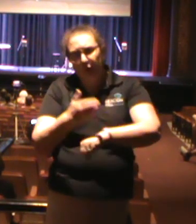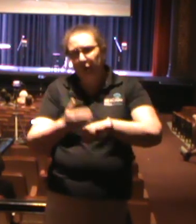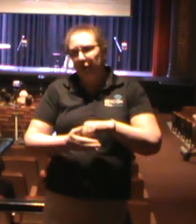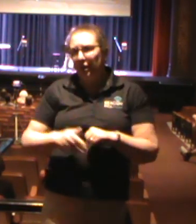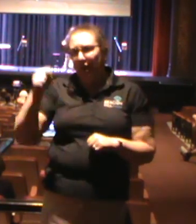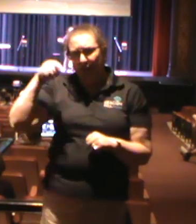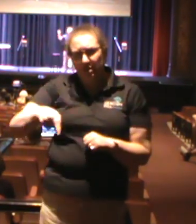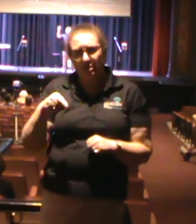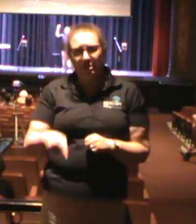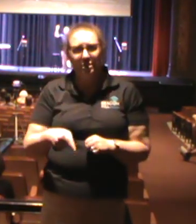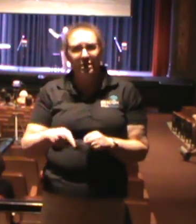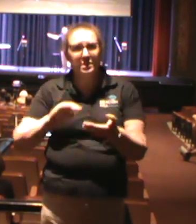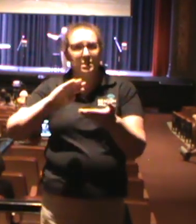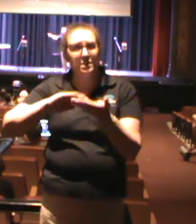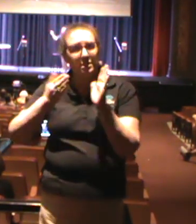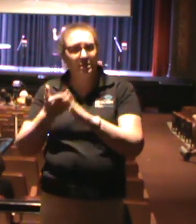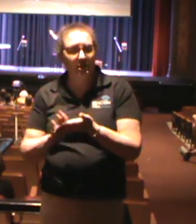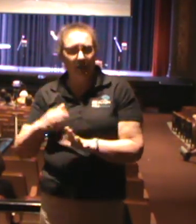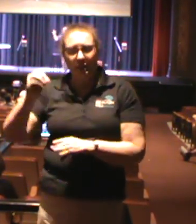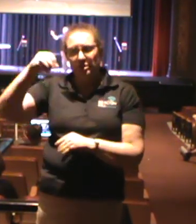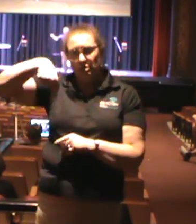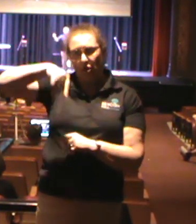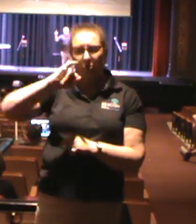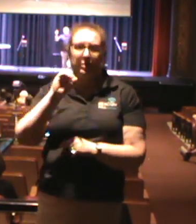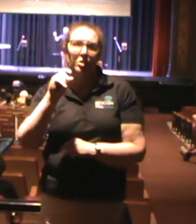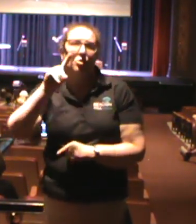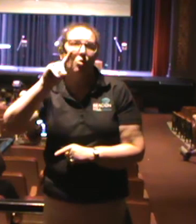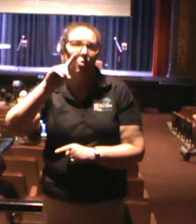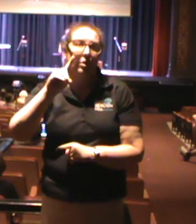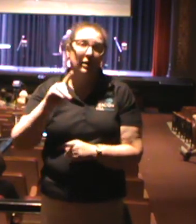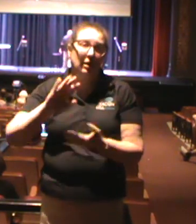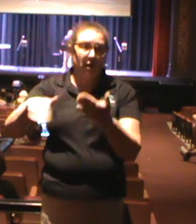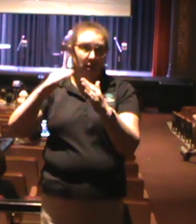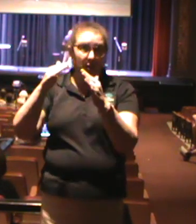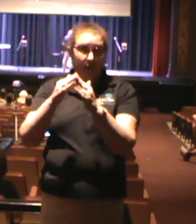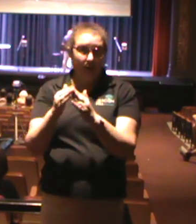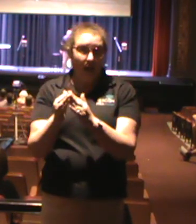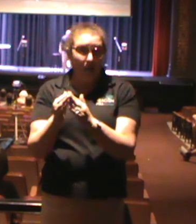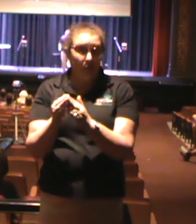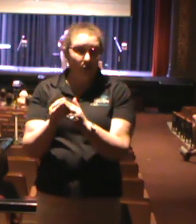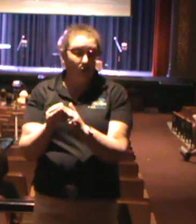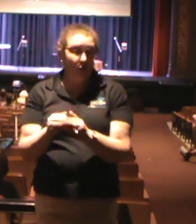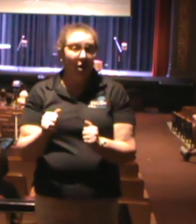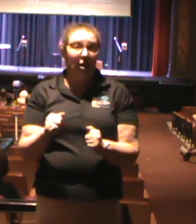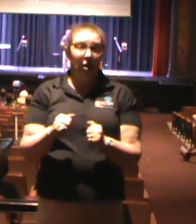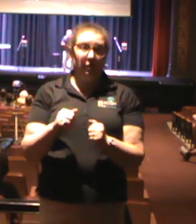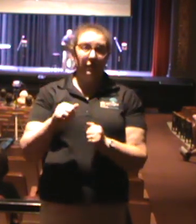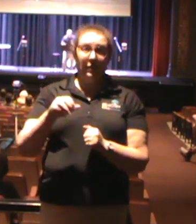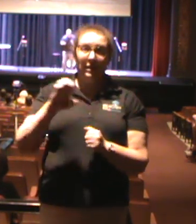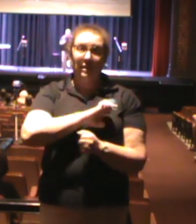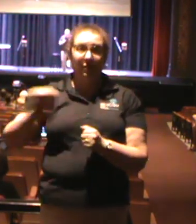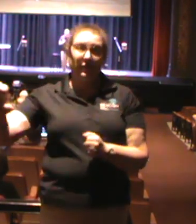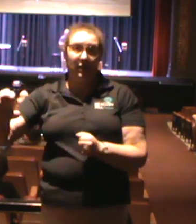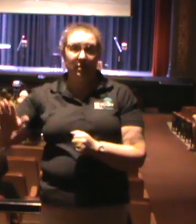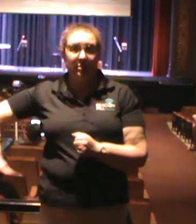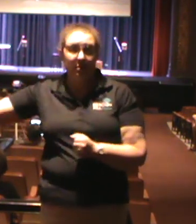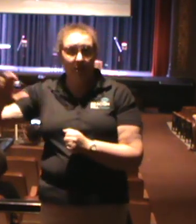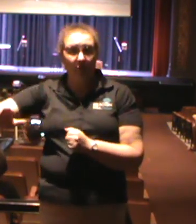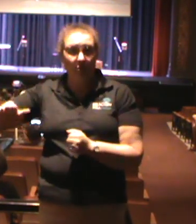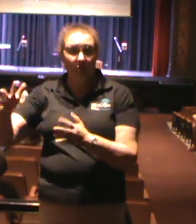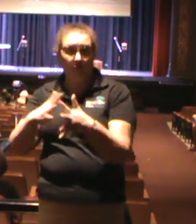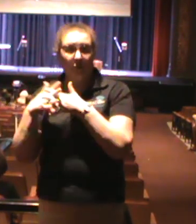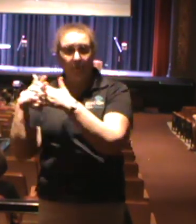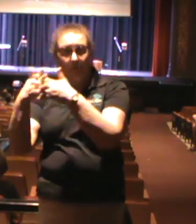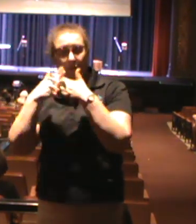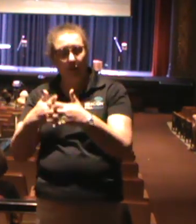the East Coast, where there are more gunshots ringing out in Hopewell than church bells. Look, this morning, I want you to know